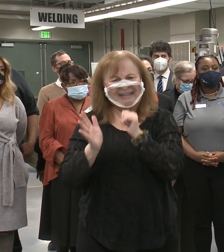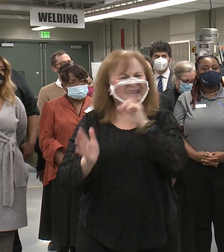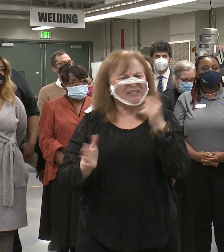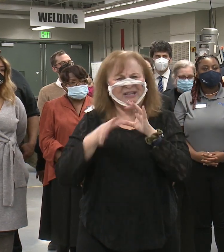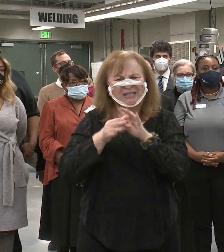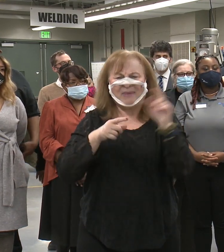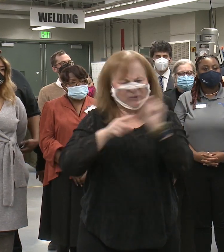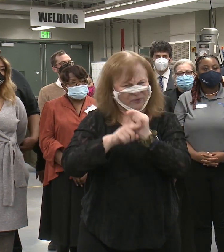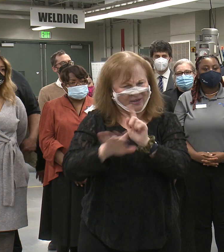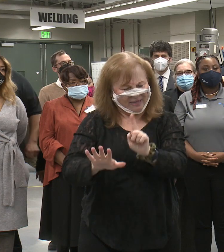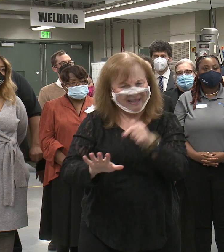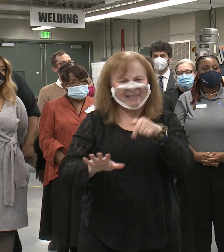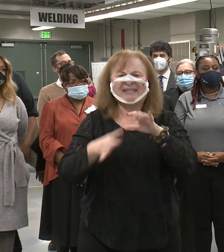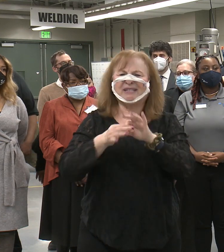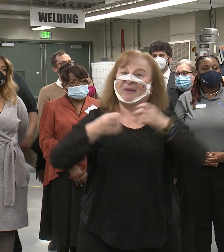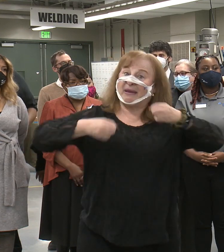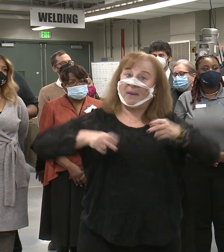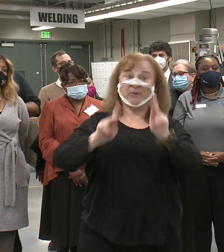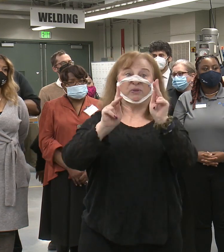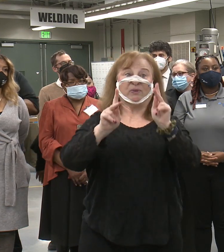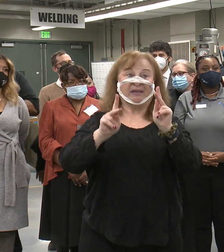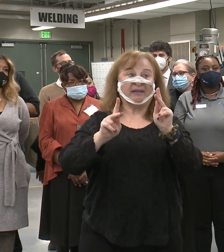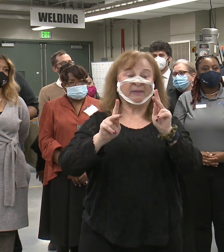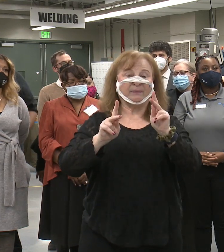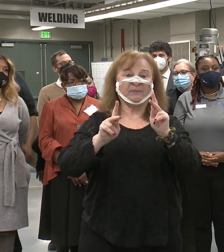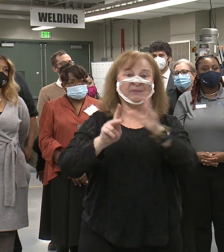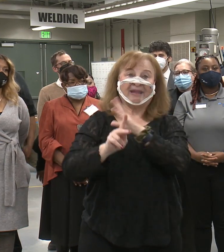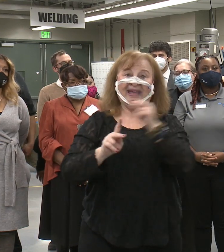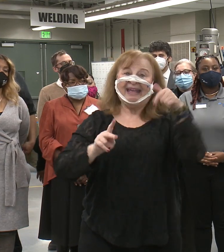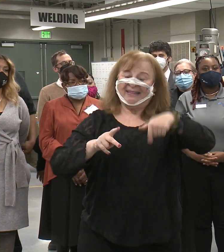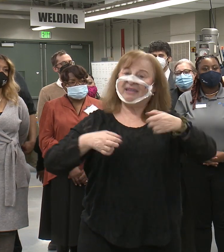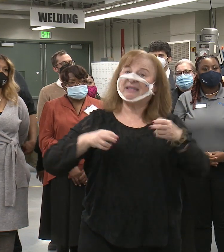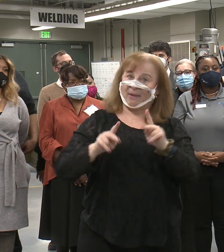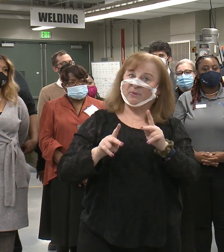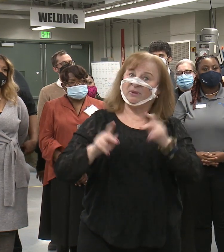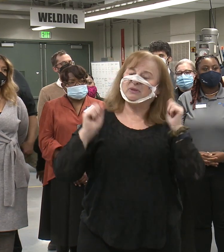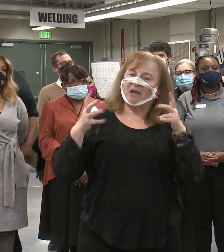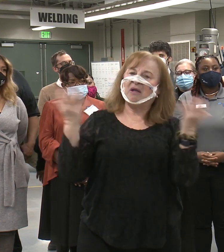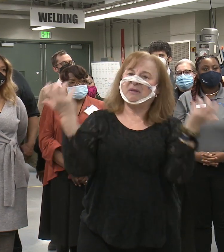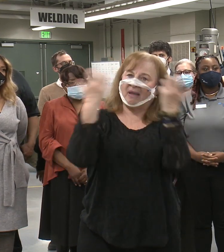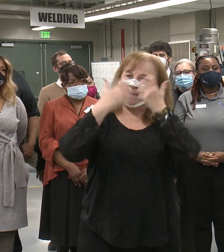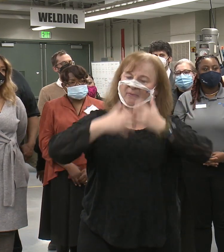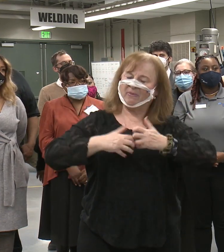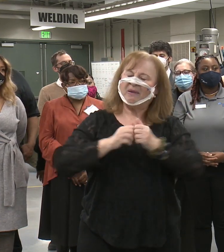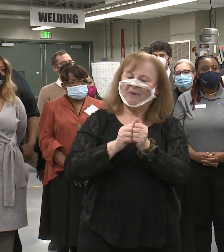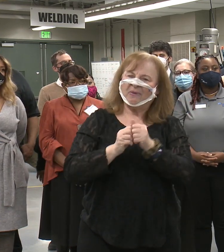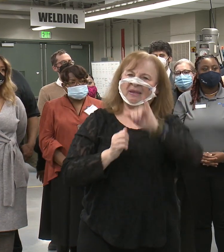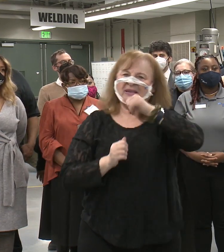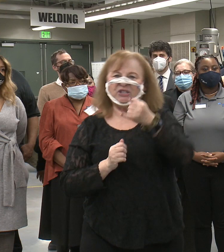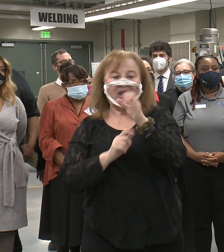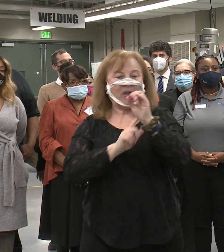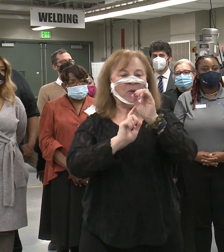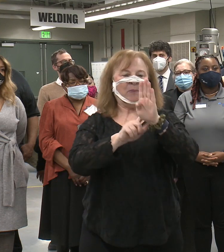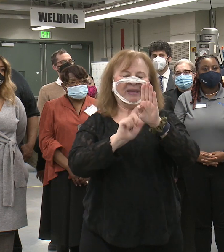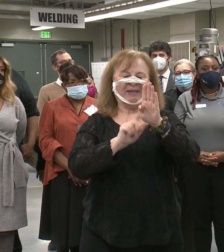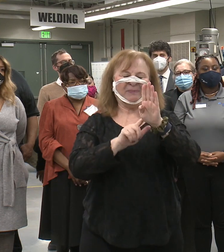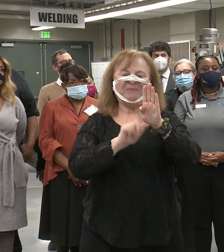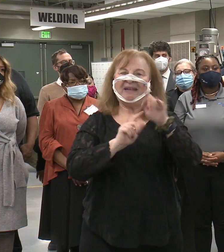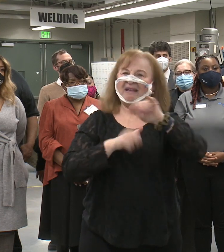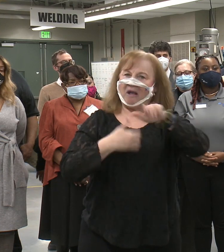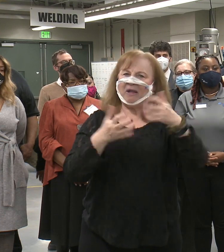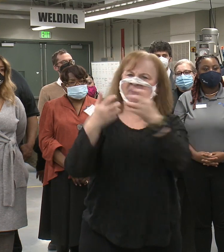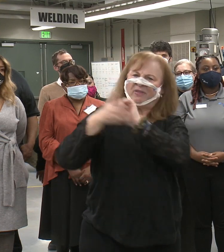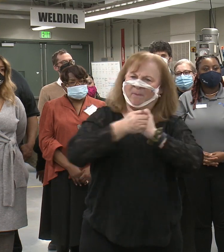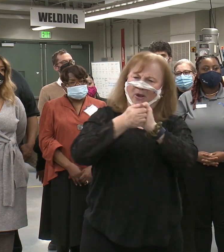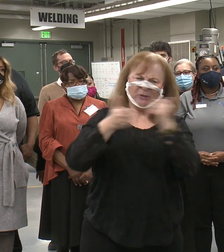just about training. This is about opportunity. And these opportunities all come with a J-O-B because all of the partners here